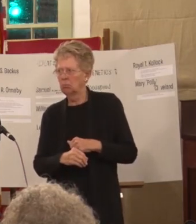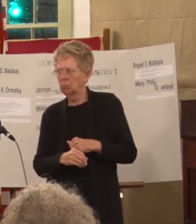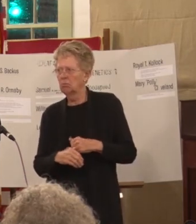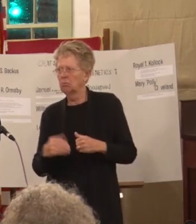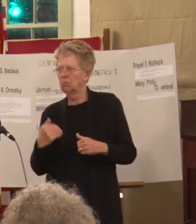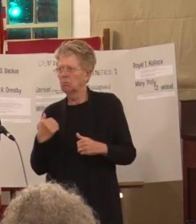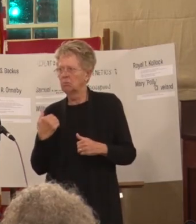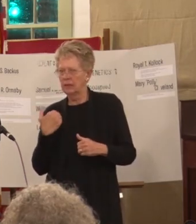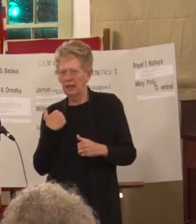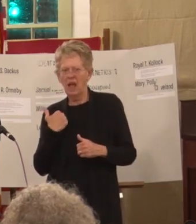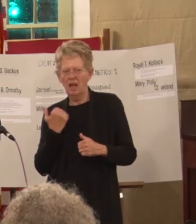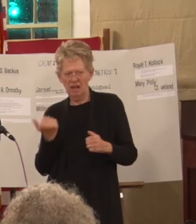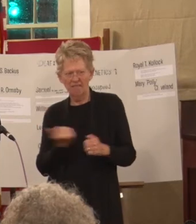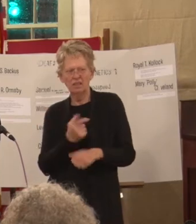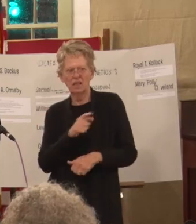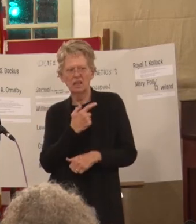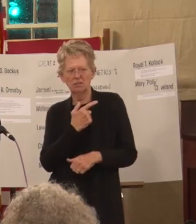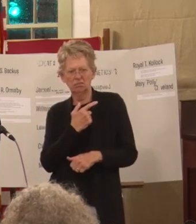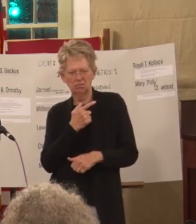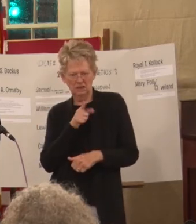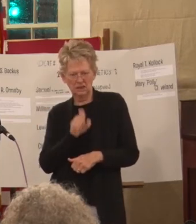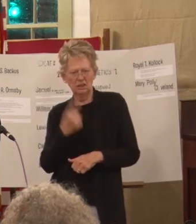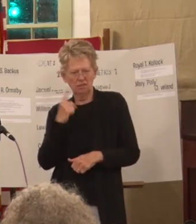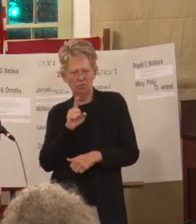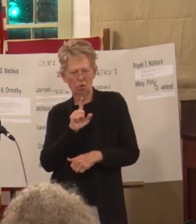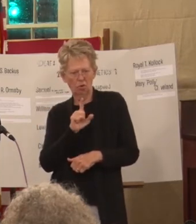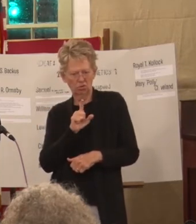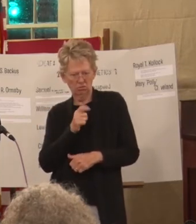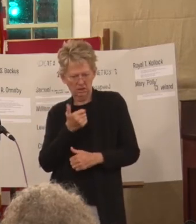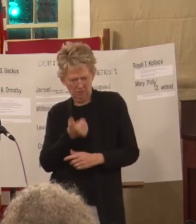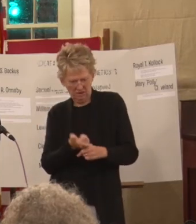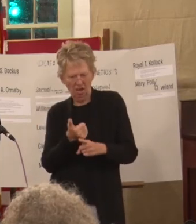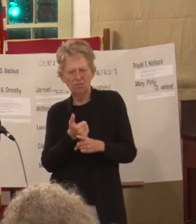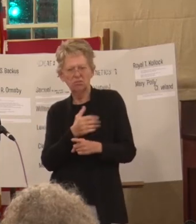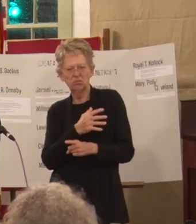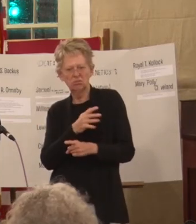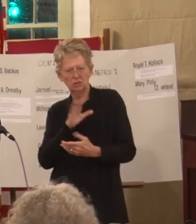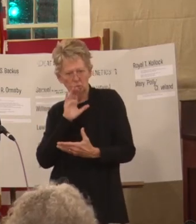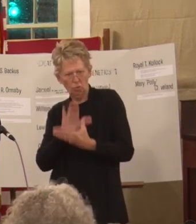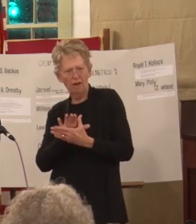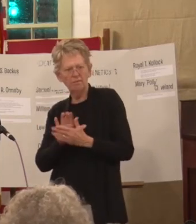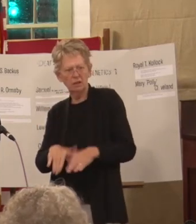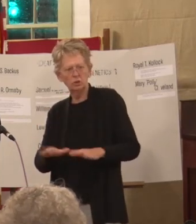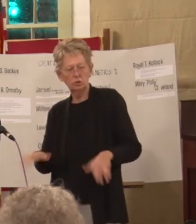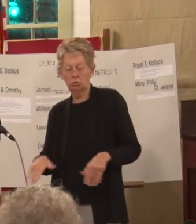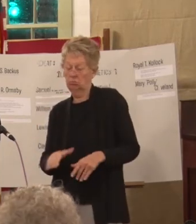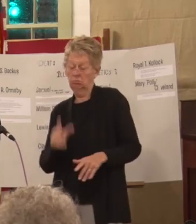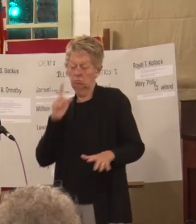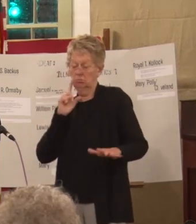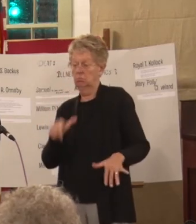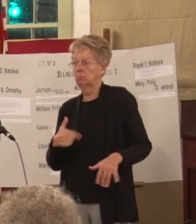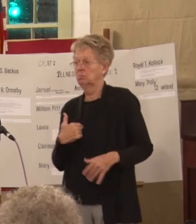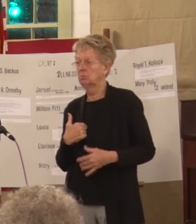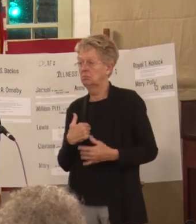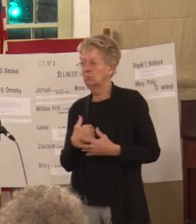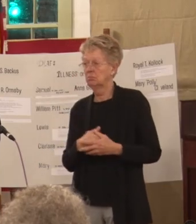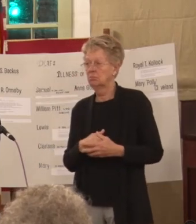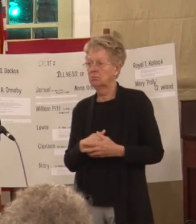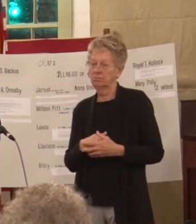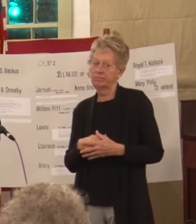basics he needed for his life and for his children it just amazed me that without the education he did very well and I'm sure it